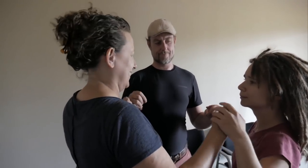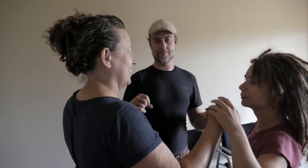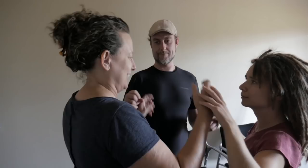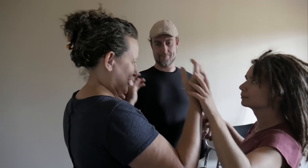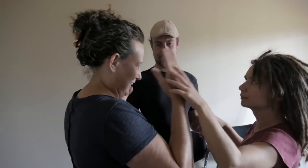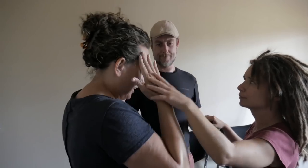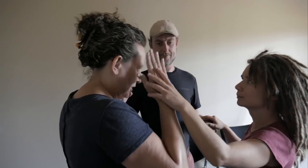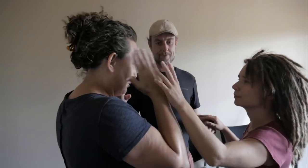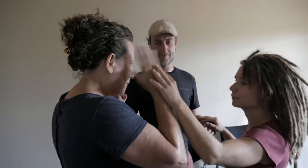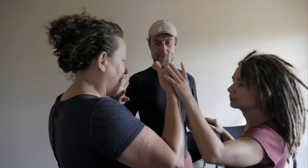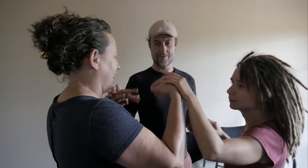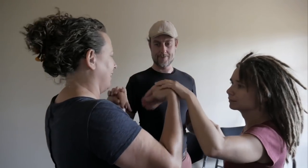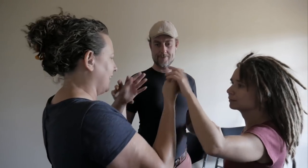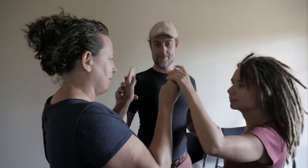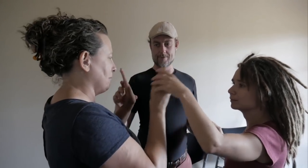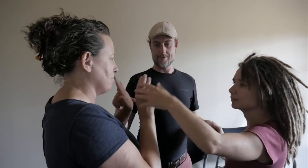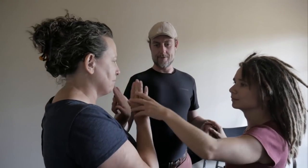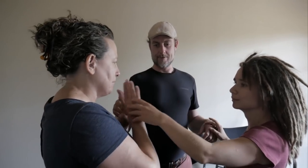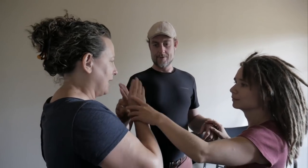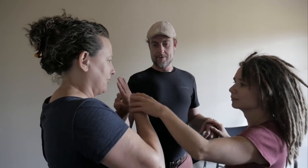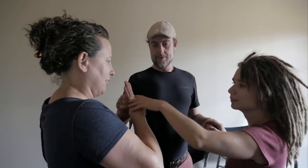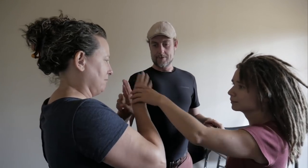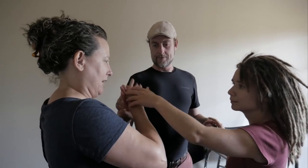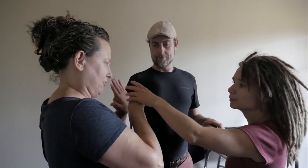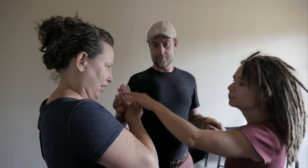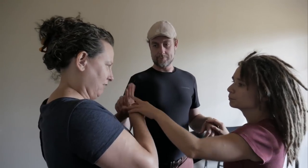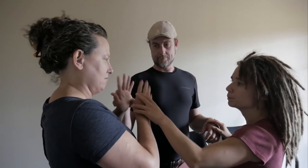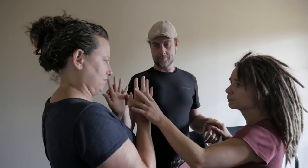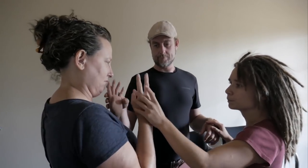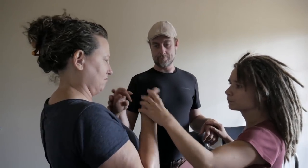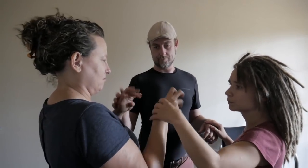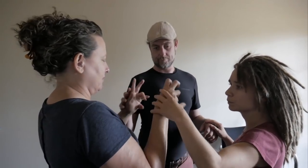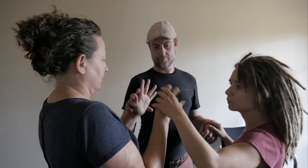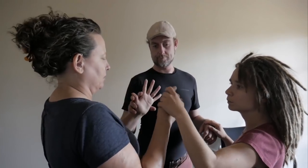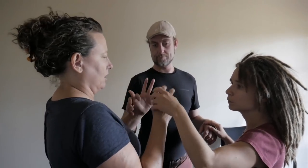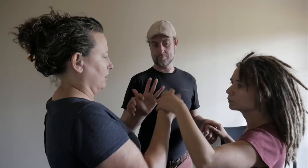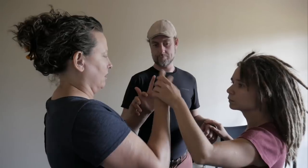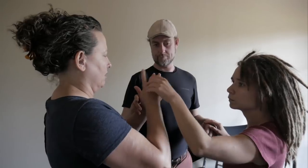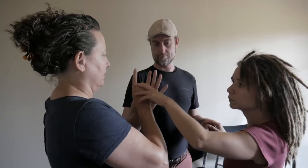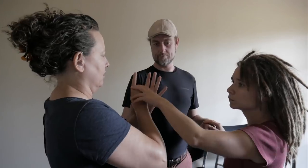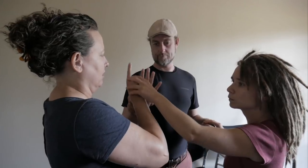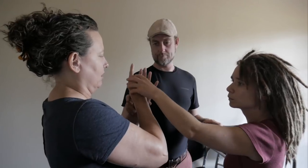and DeafBlind communities to explore a PT adaptation of Romeo and Juliet.